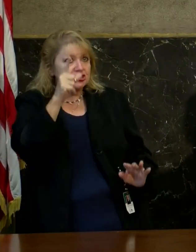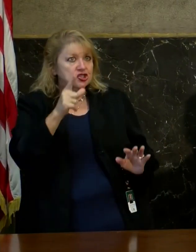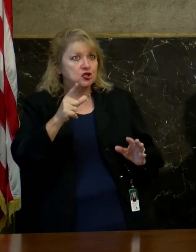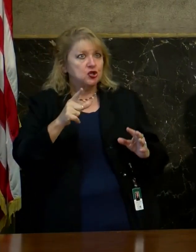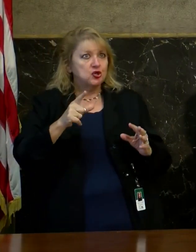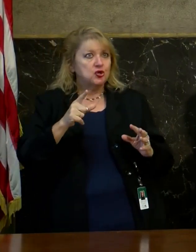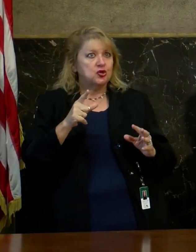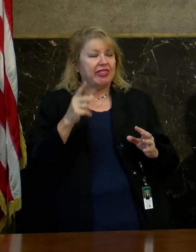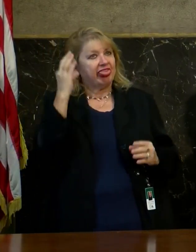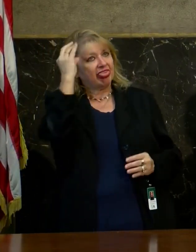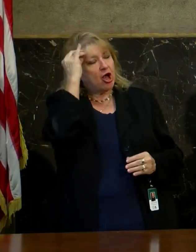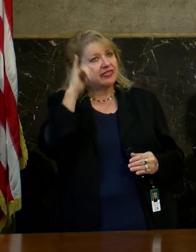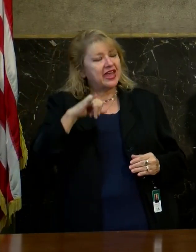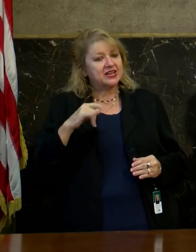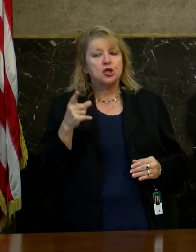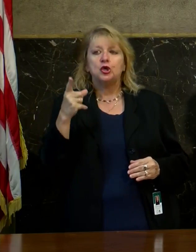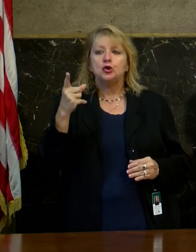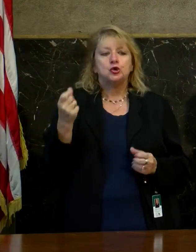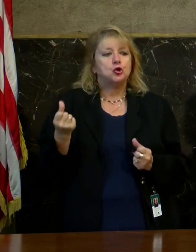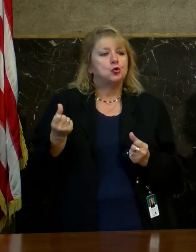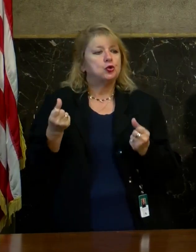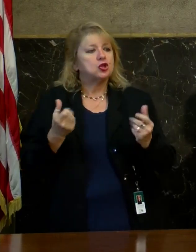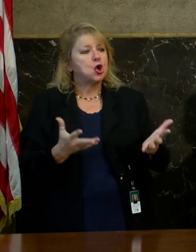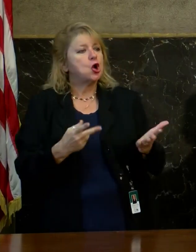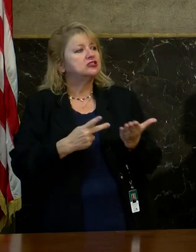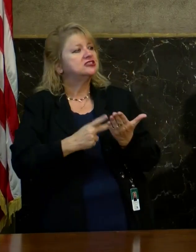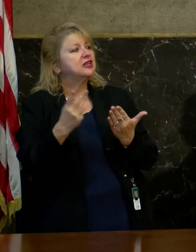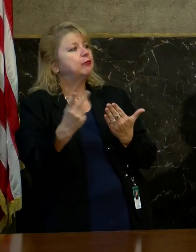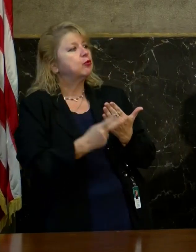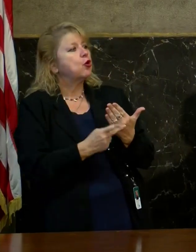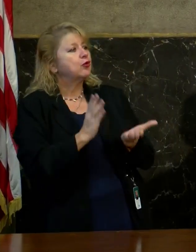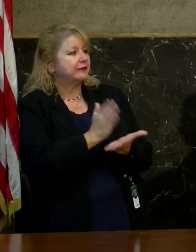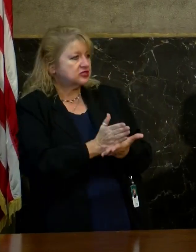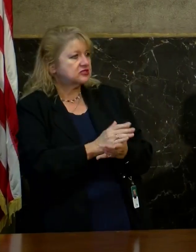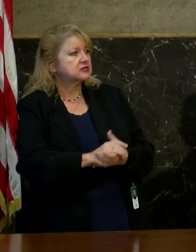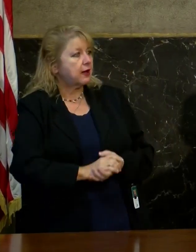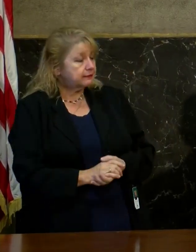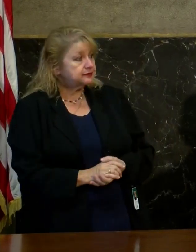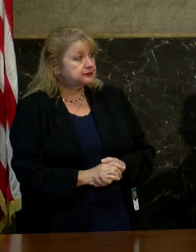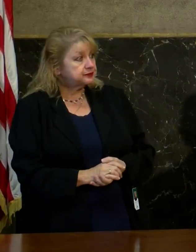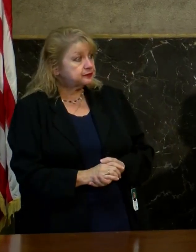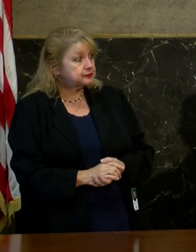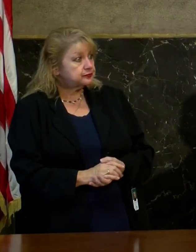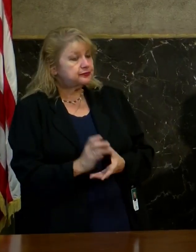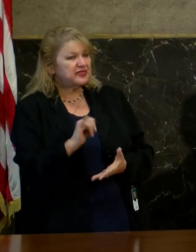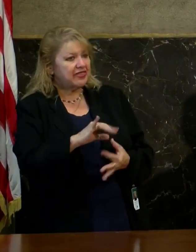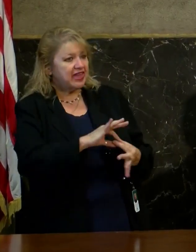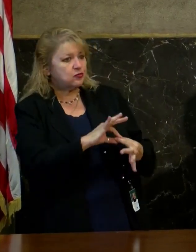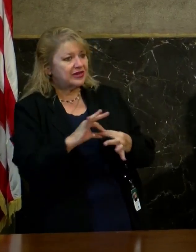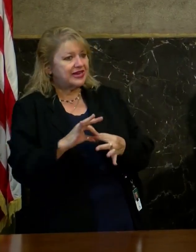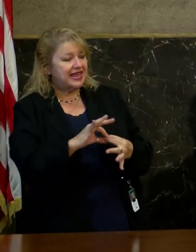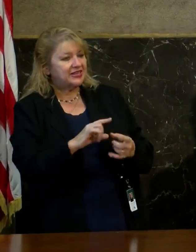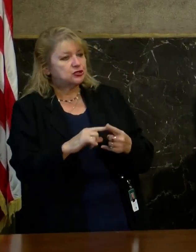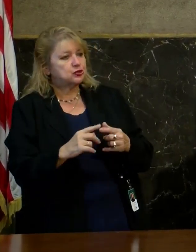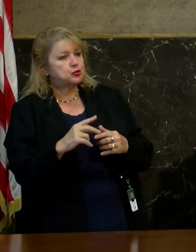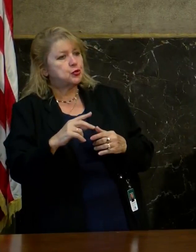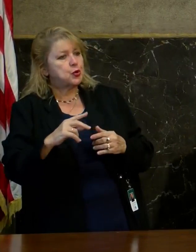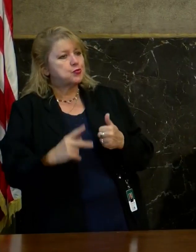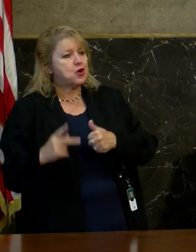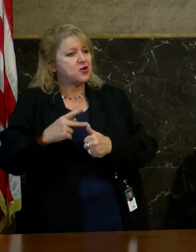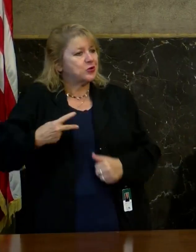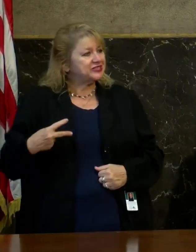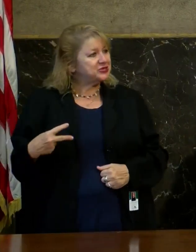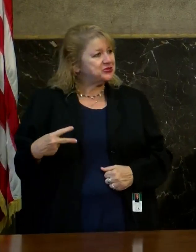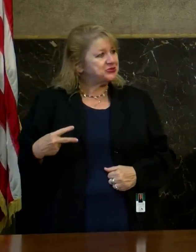of this is you would just cause the program to stop as it relates to to priority two which is